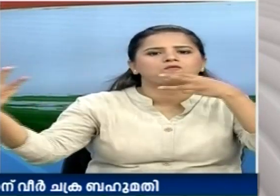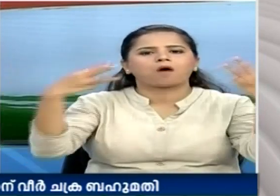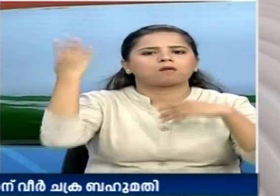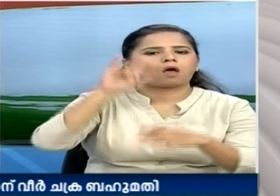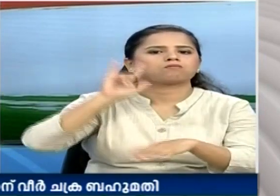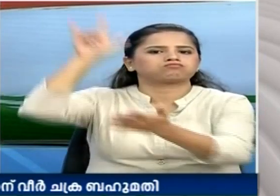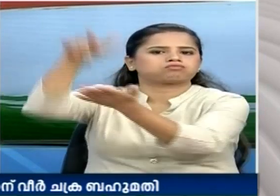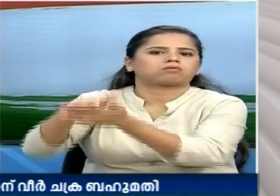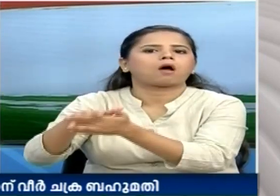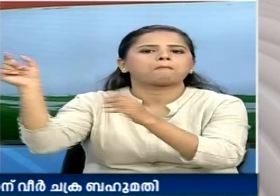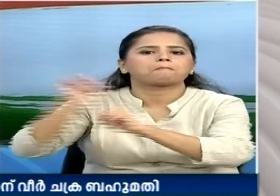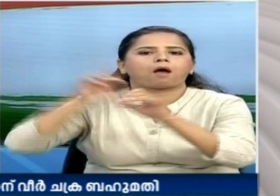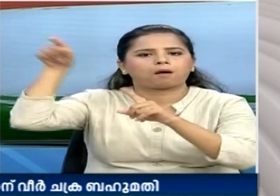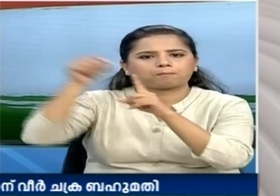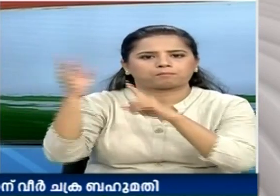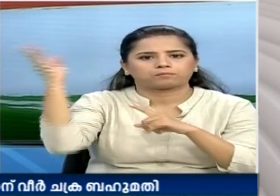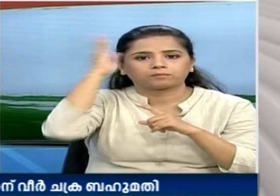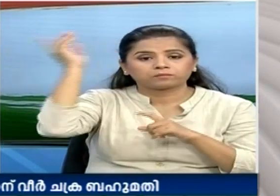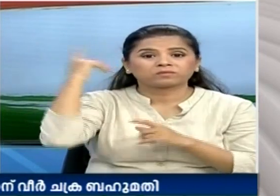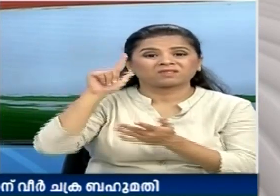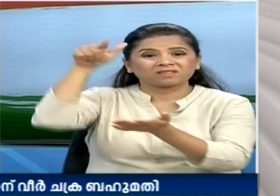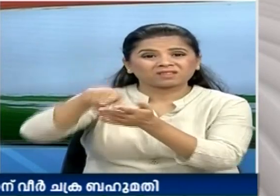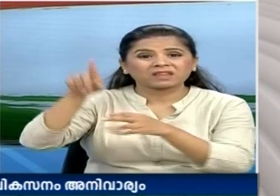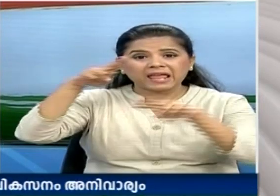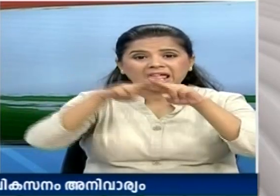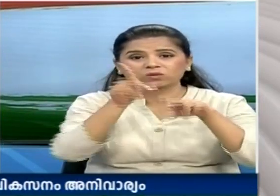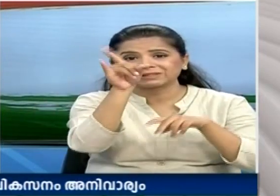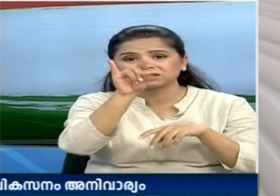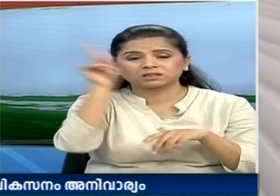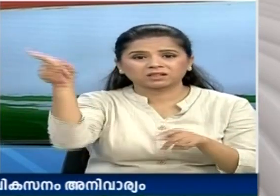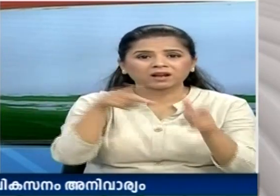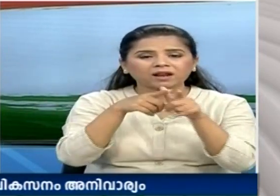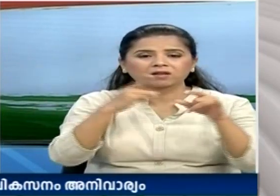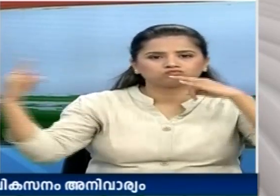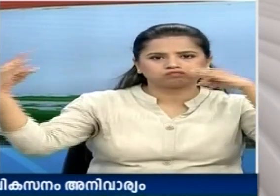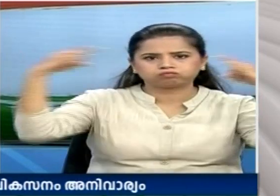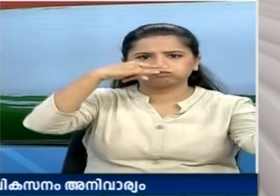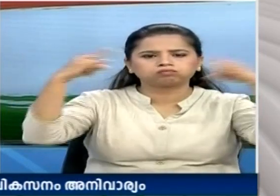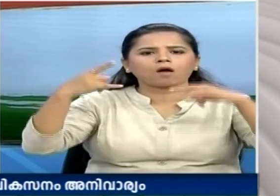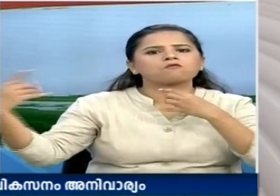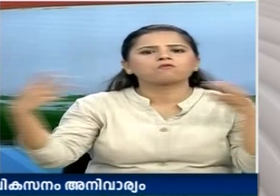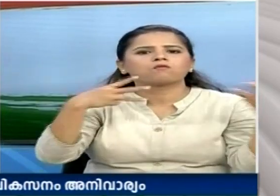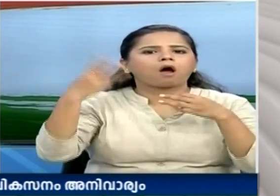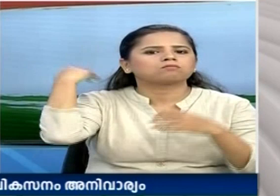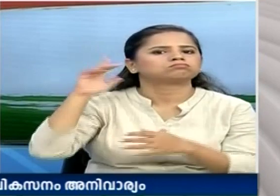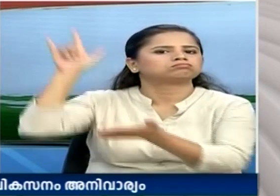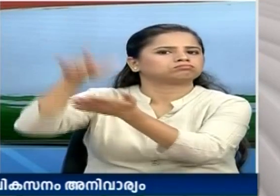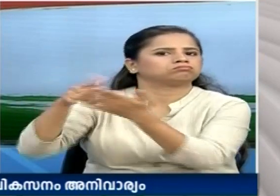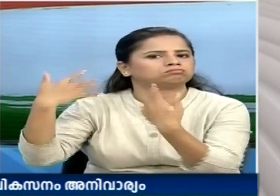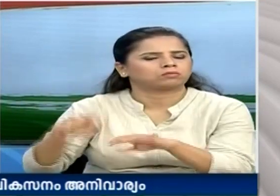Before his jet was hit, he downed an F-16 fighter of Pakistan. Vartaman was released on the night of 1st